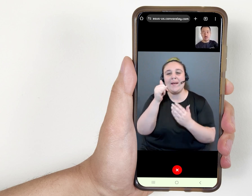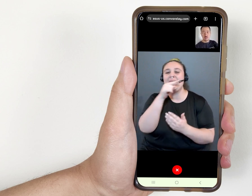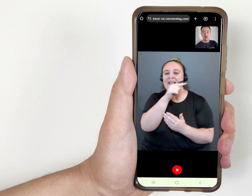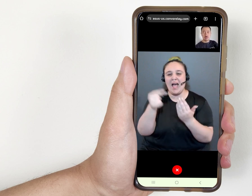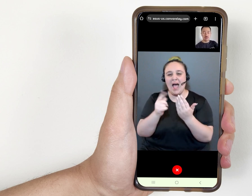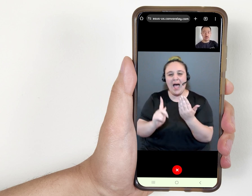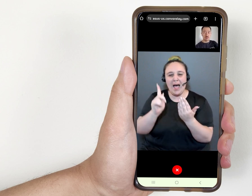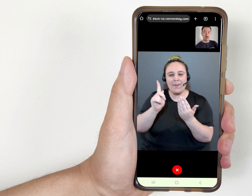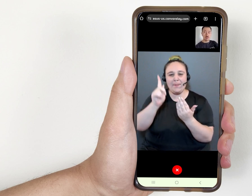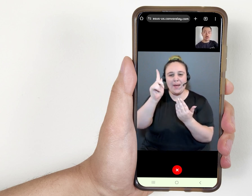please turn your volume up?